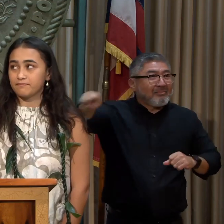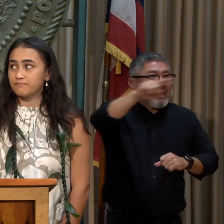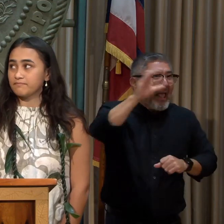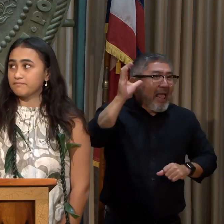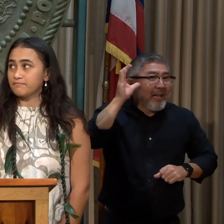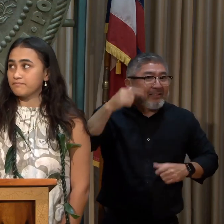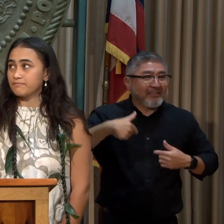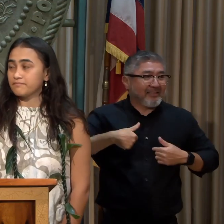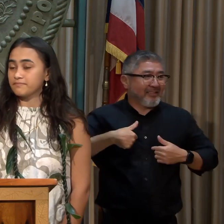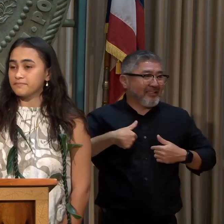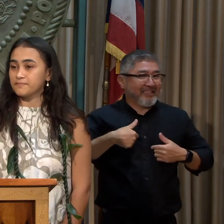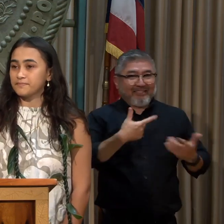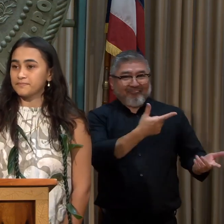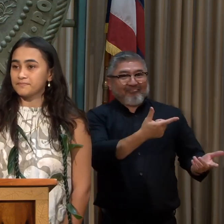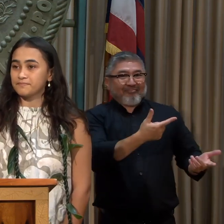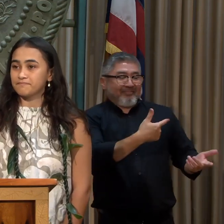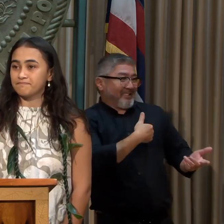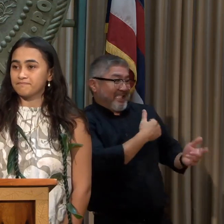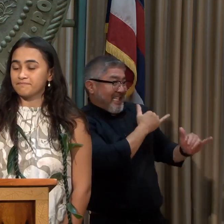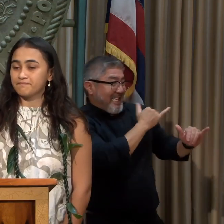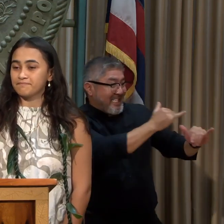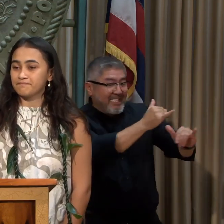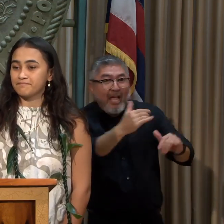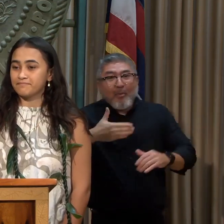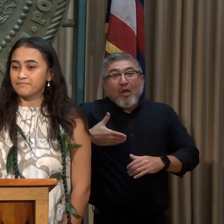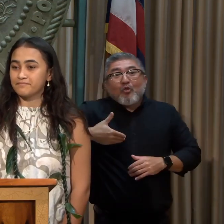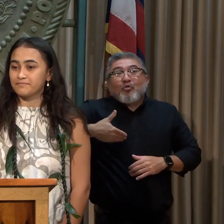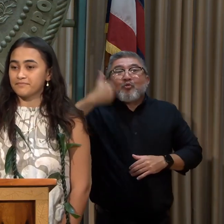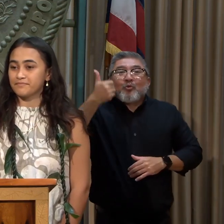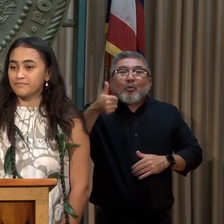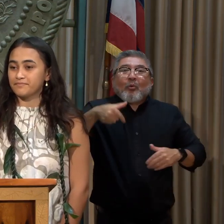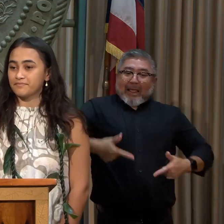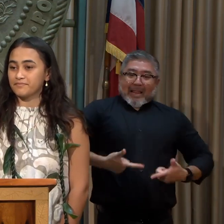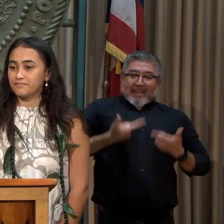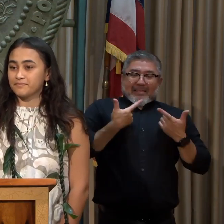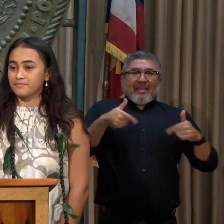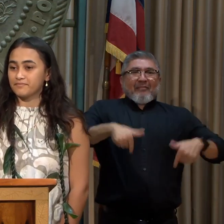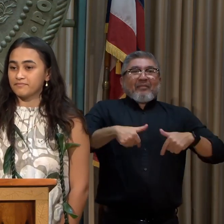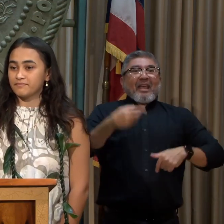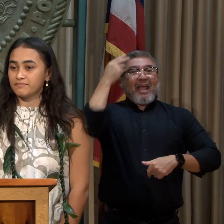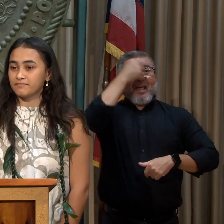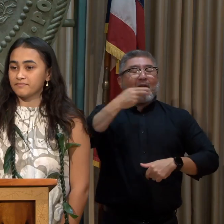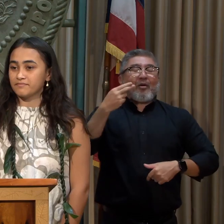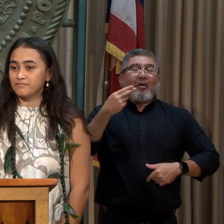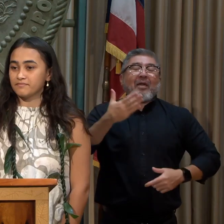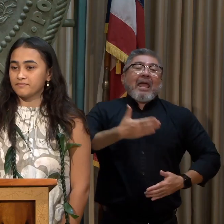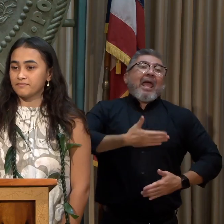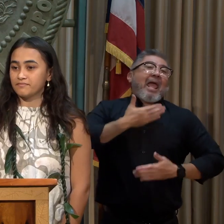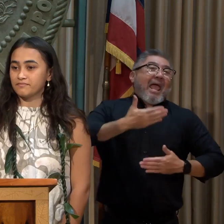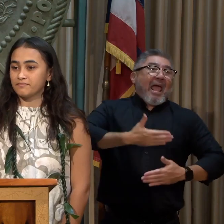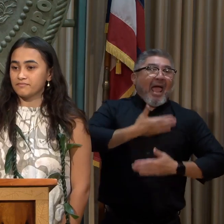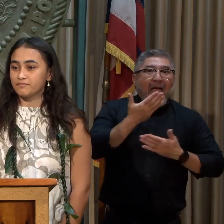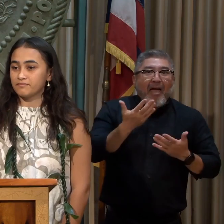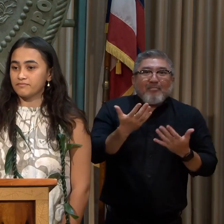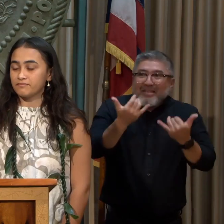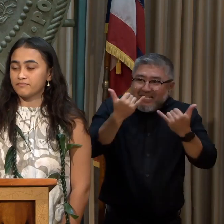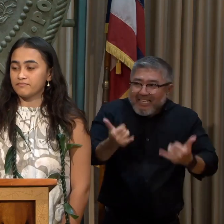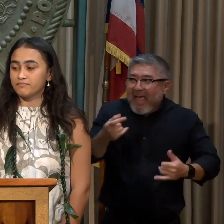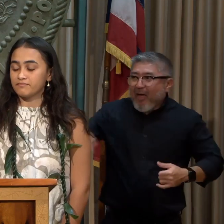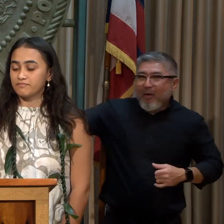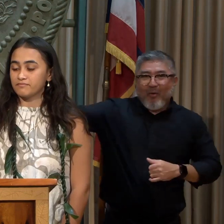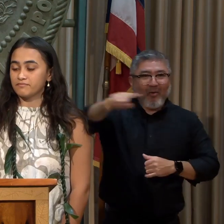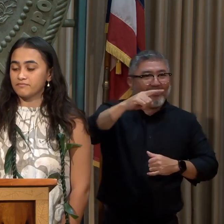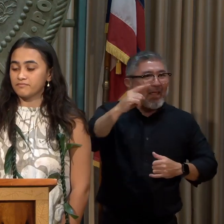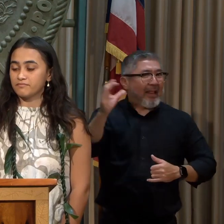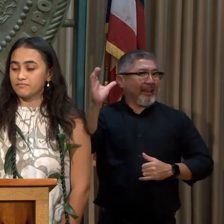I can speak for all the youth in Hawaii that we are incredibly happy that we have a seat at this table and